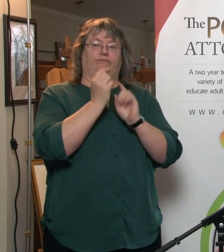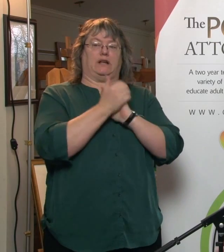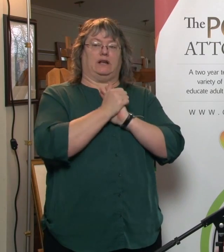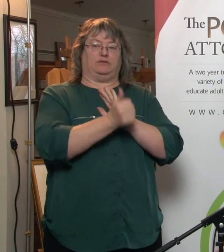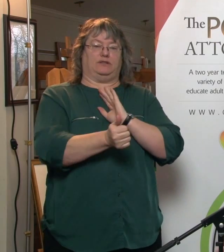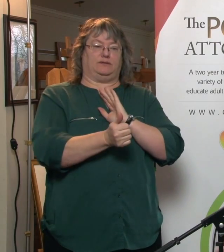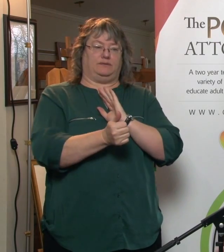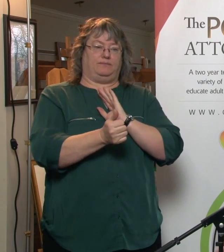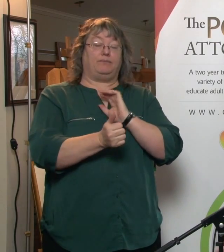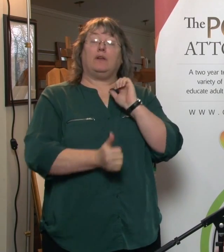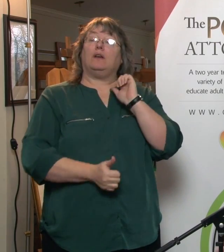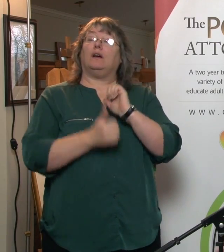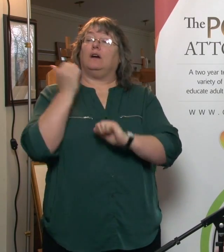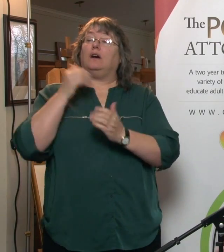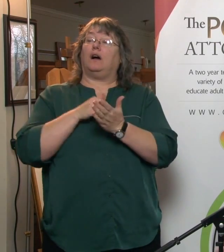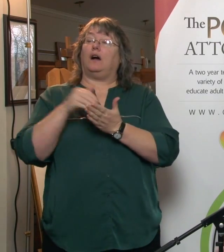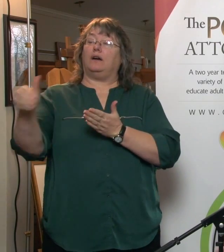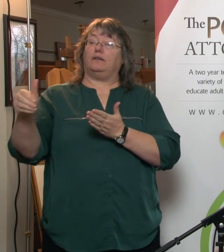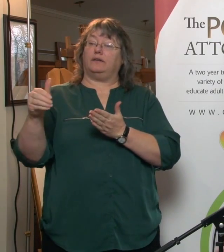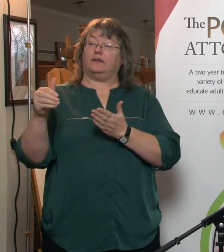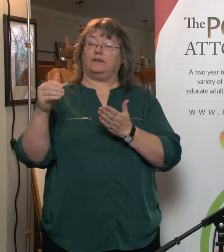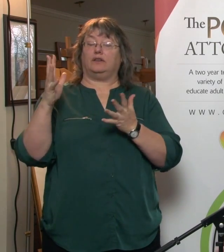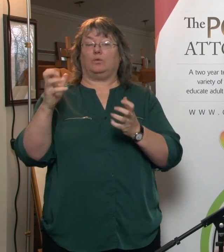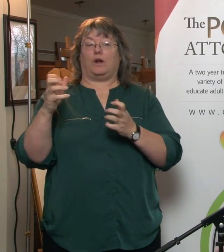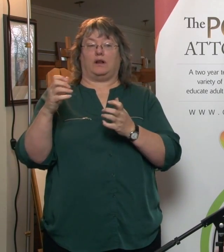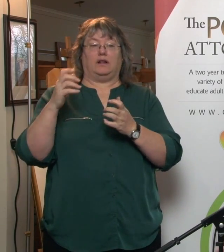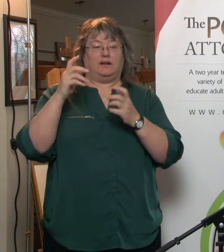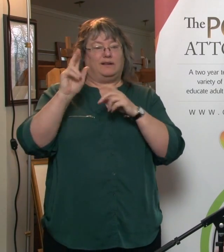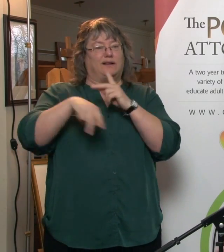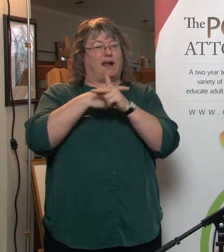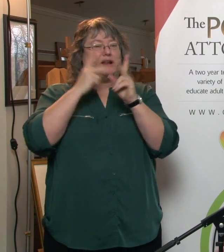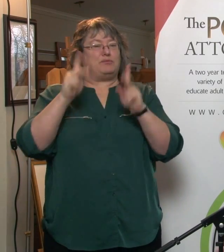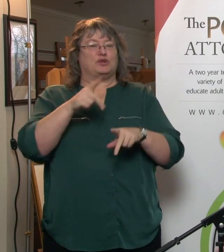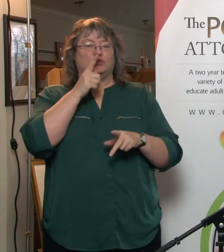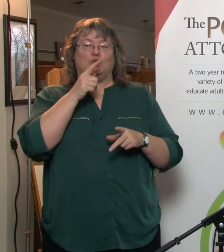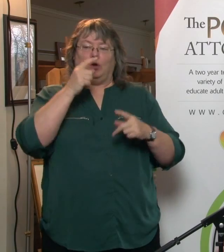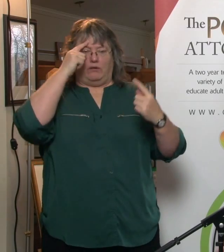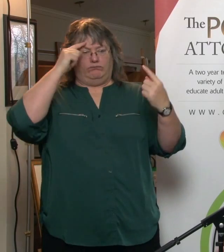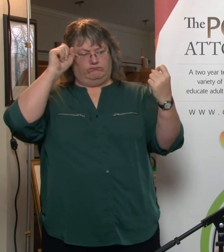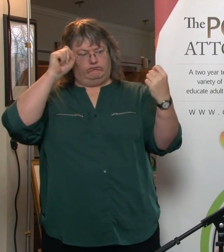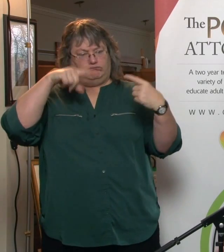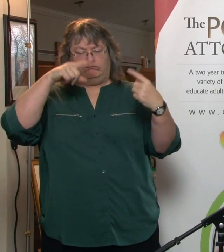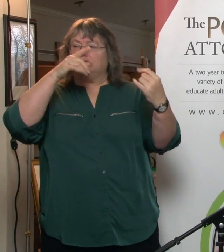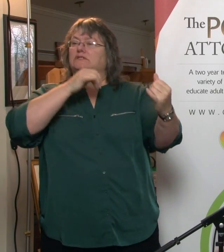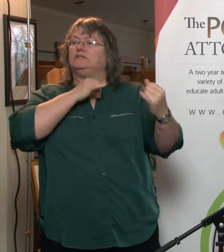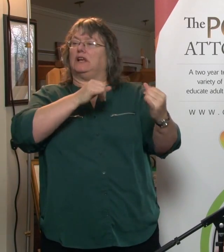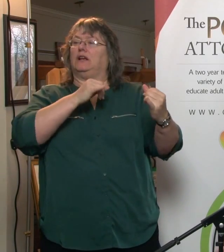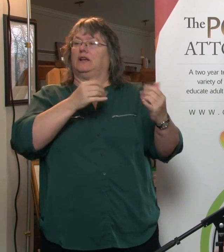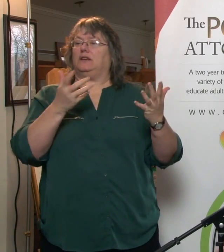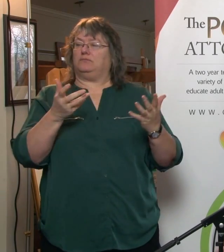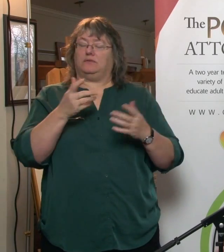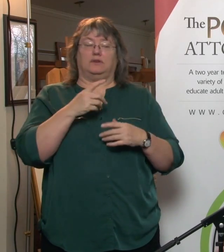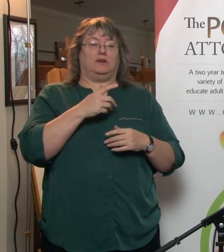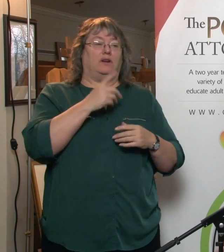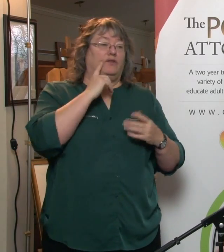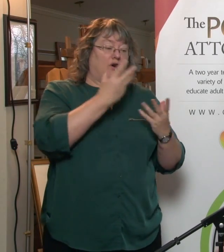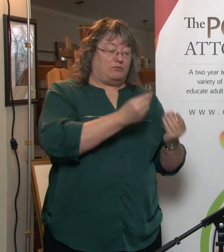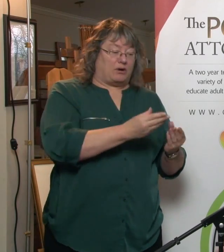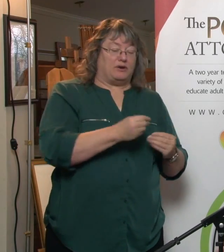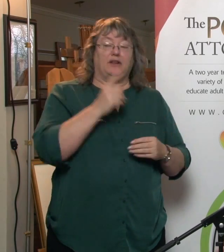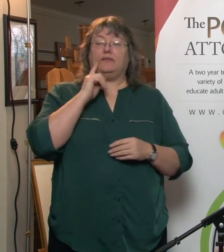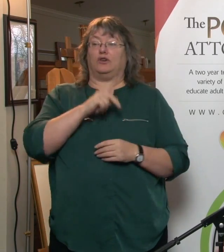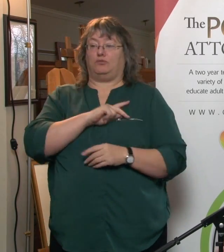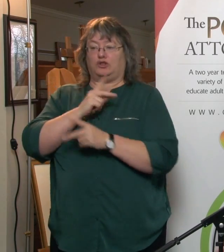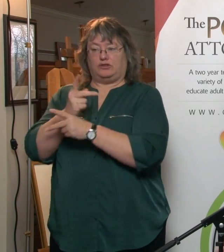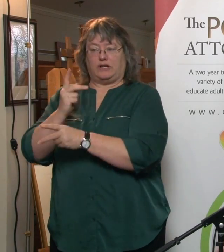Most commonly, we see someone, you're looking for the same attributes, essentially, in your executor and your attorney for property. So